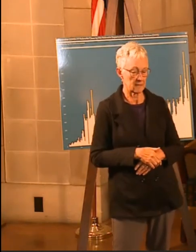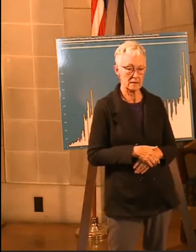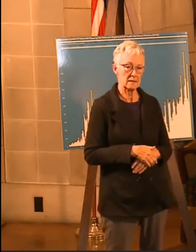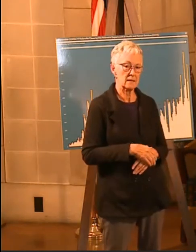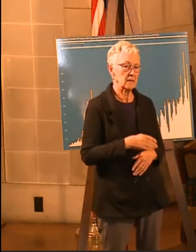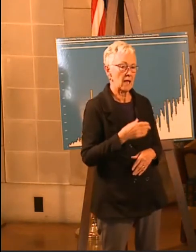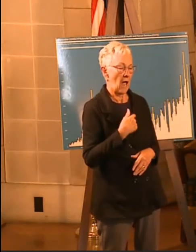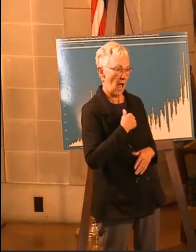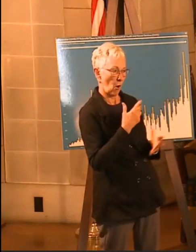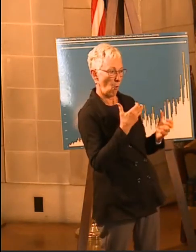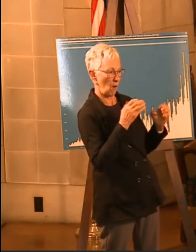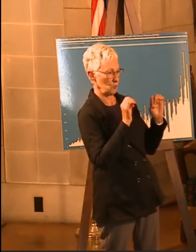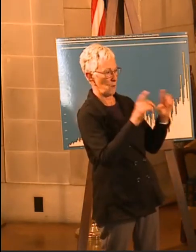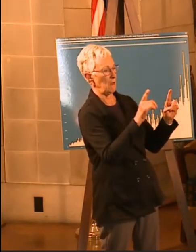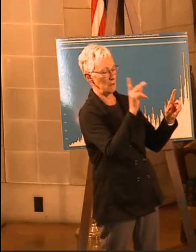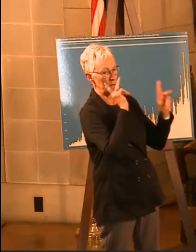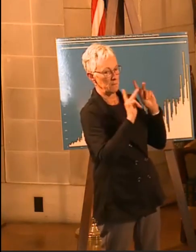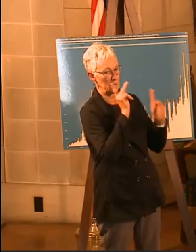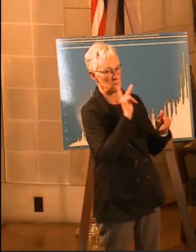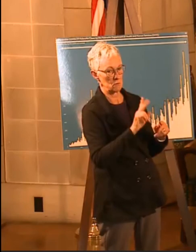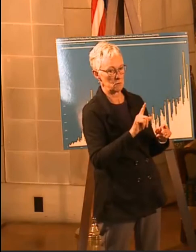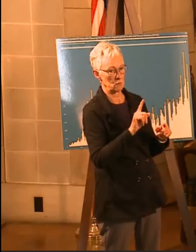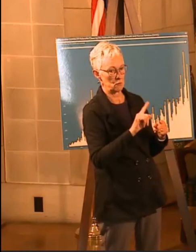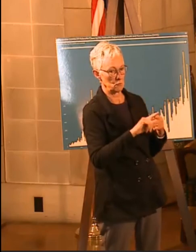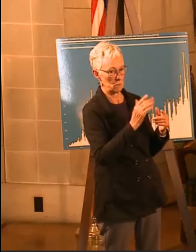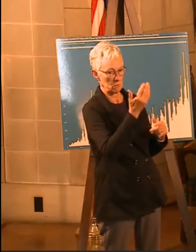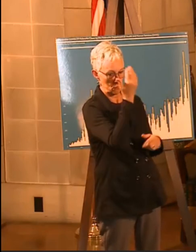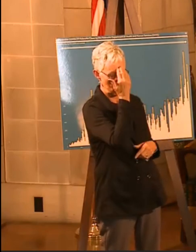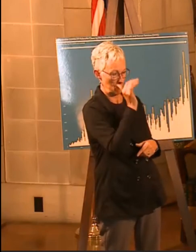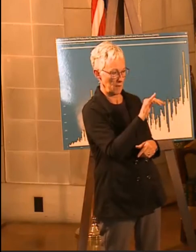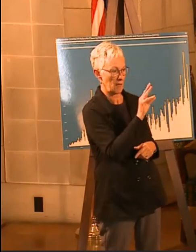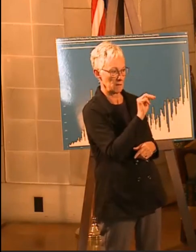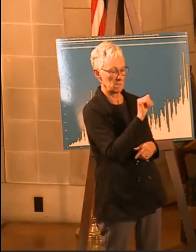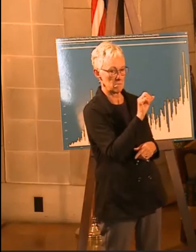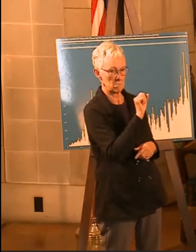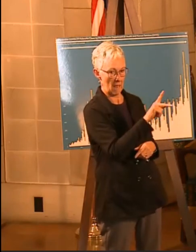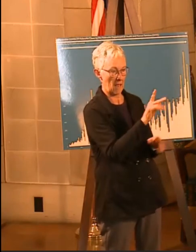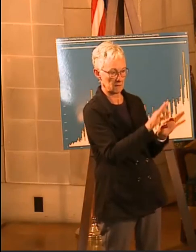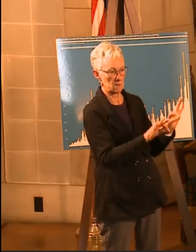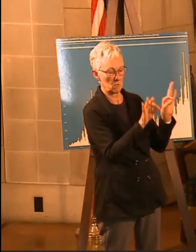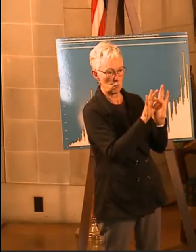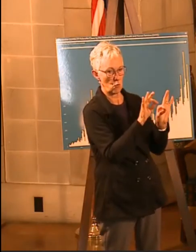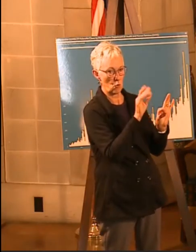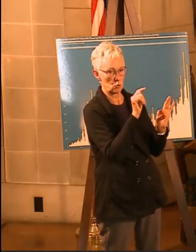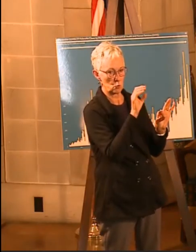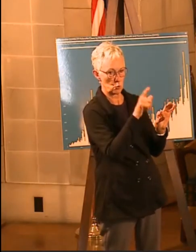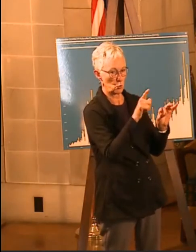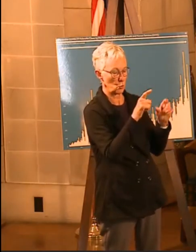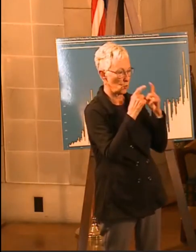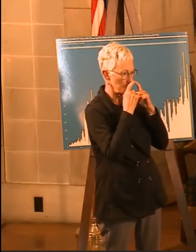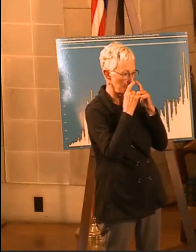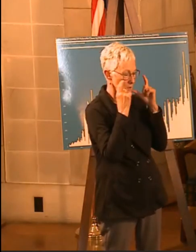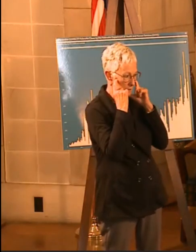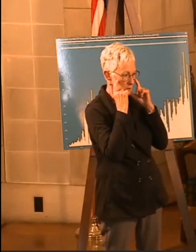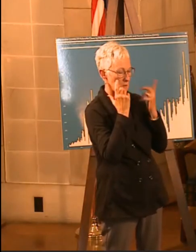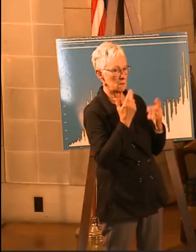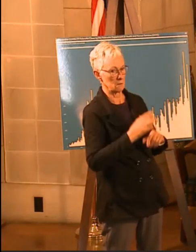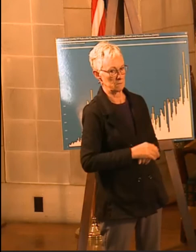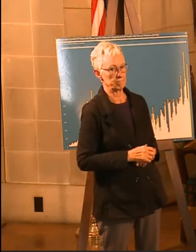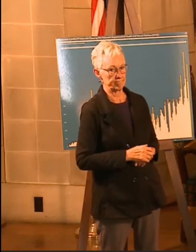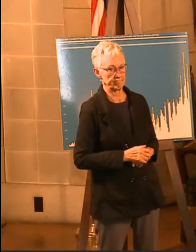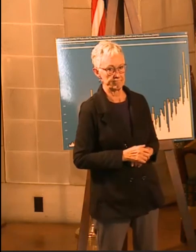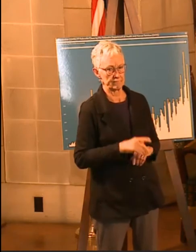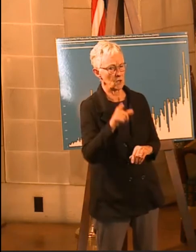of our tools, a mask or a tool that can use anywhere, not just in a restaurant. Andrew. You said this is a tough decision to kind of re